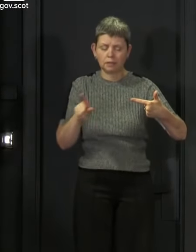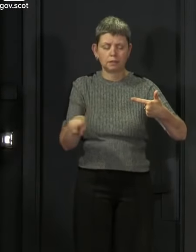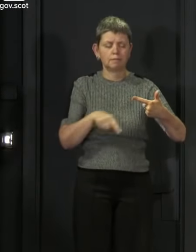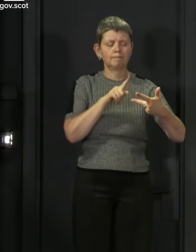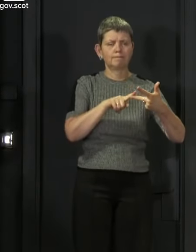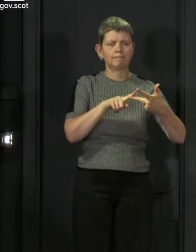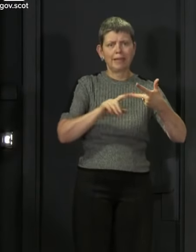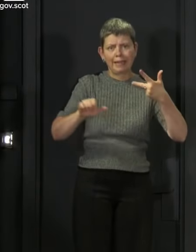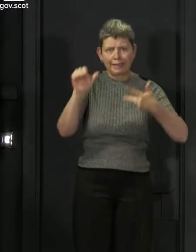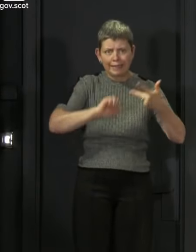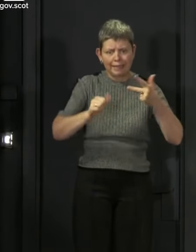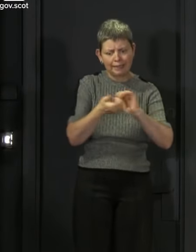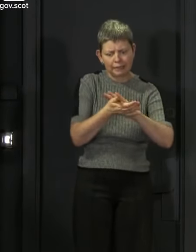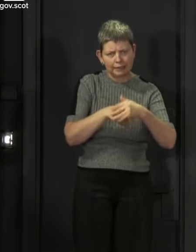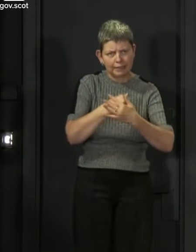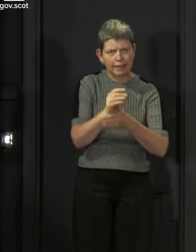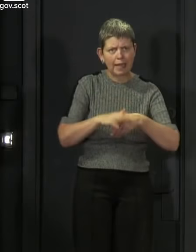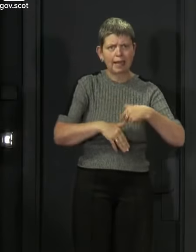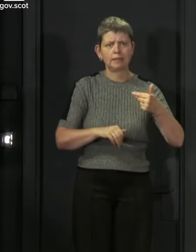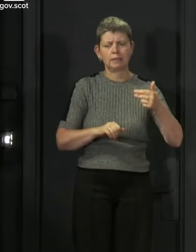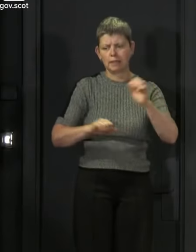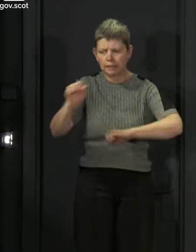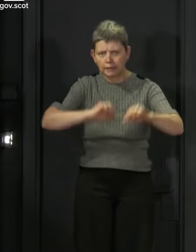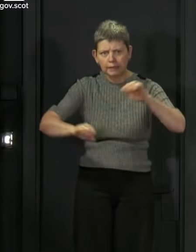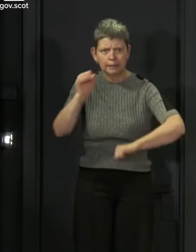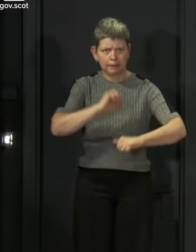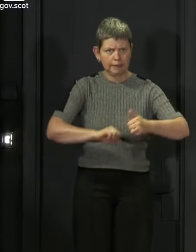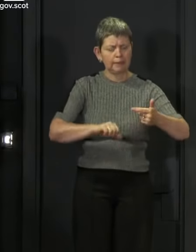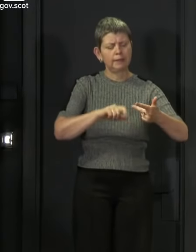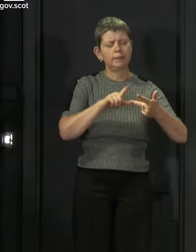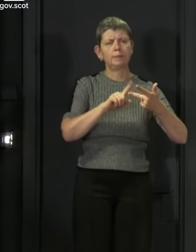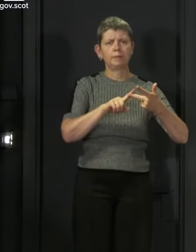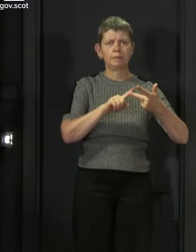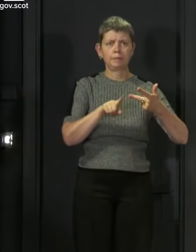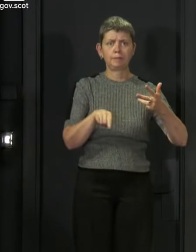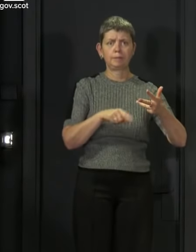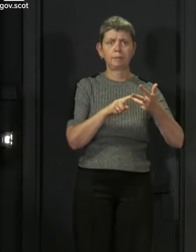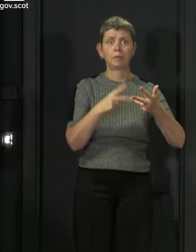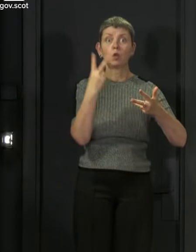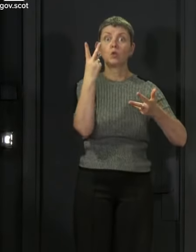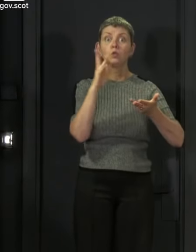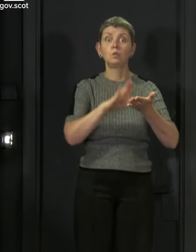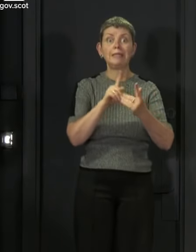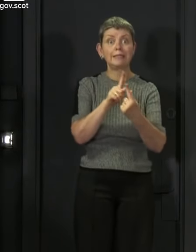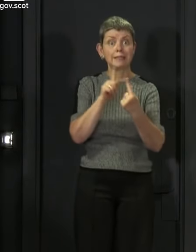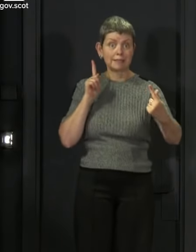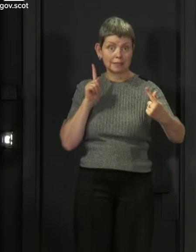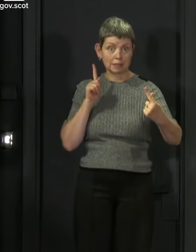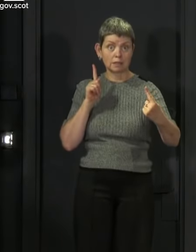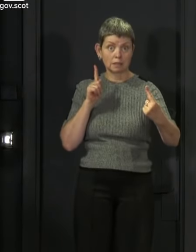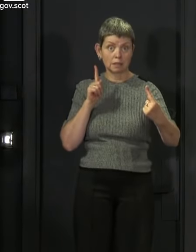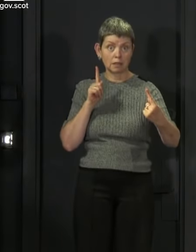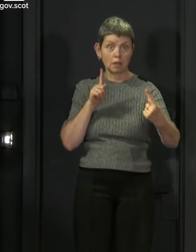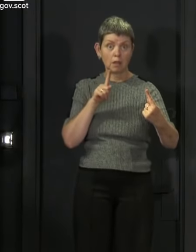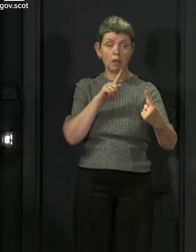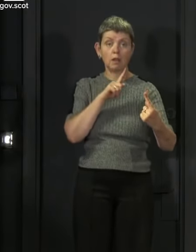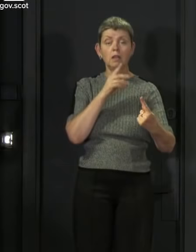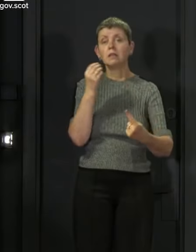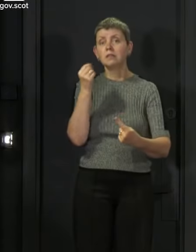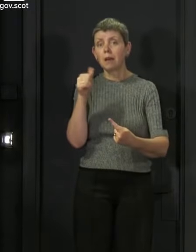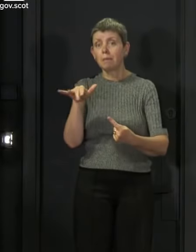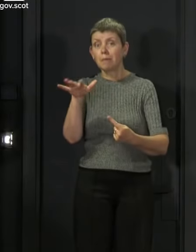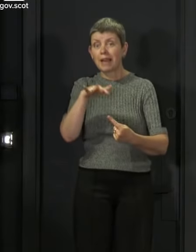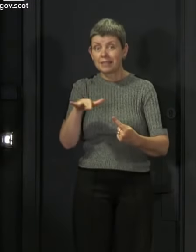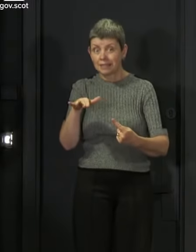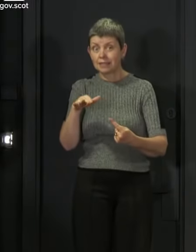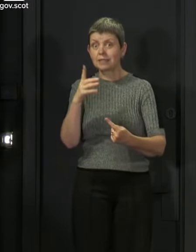Clean your hands regularly thoroughly clean hard surfaces that are being touched two metres distance because you hear now that there are some limited sectors